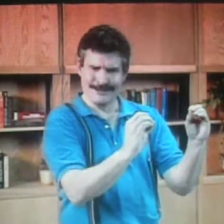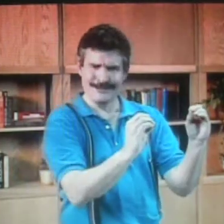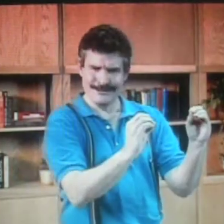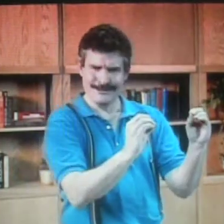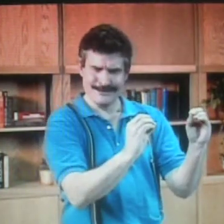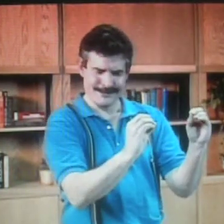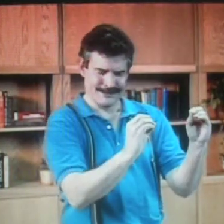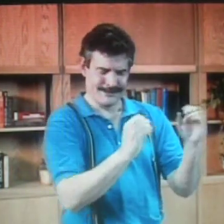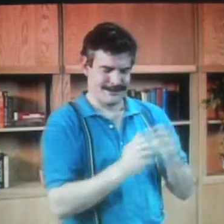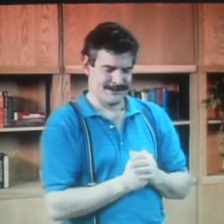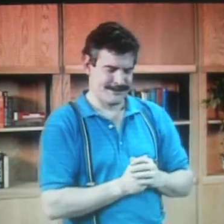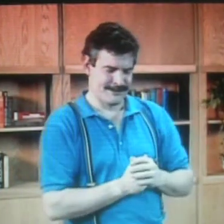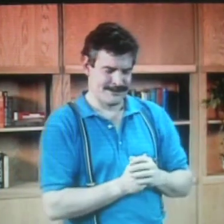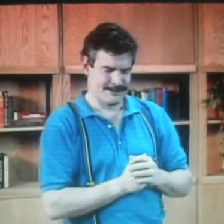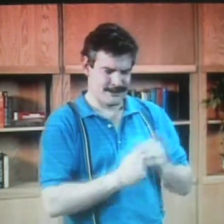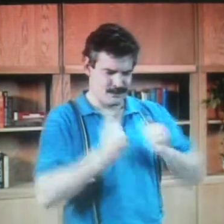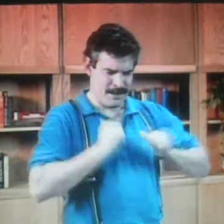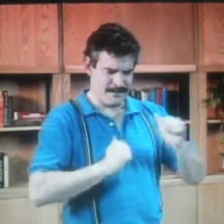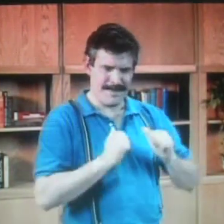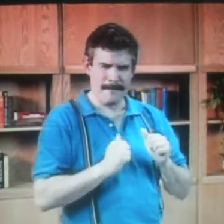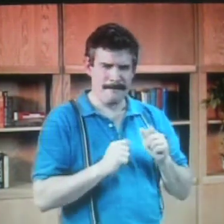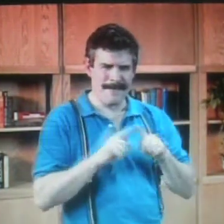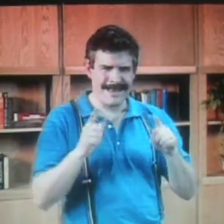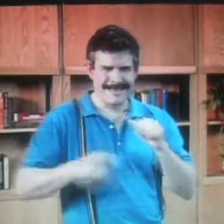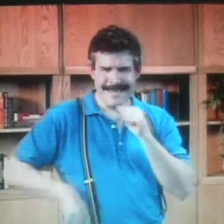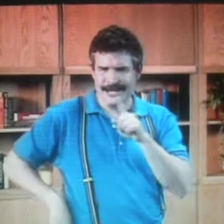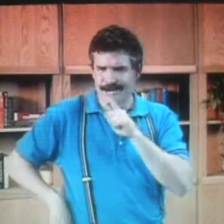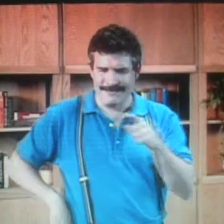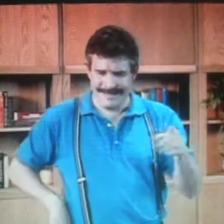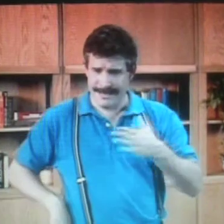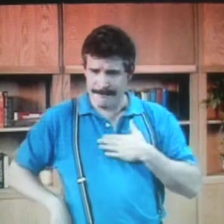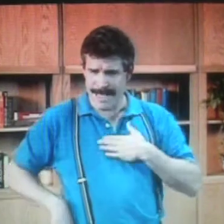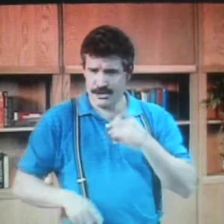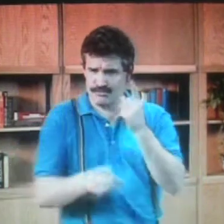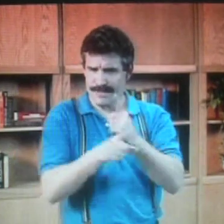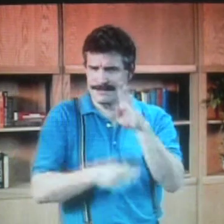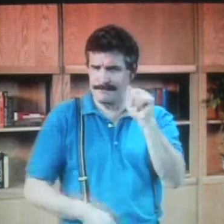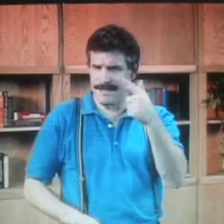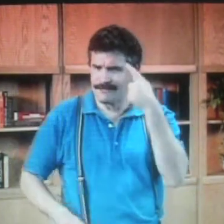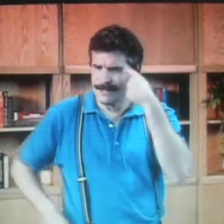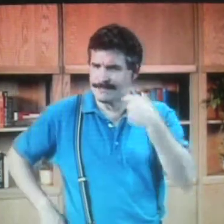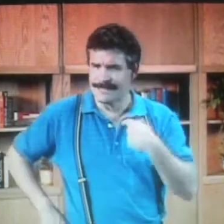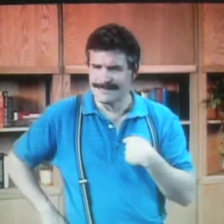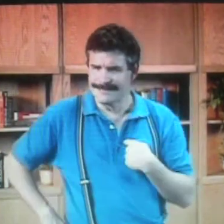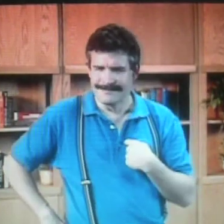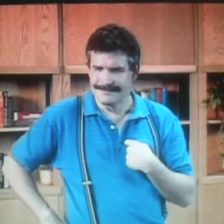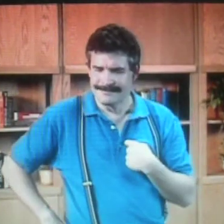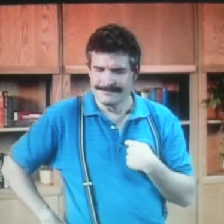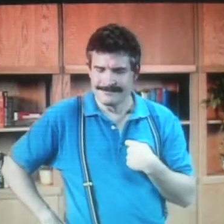I wanted to teach theater, but I was not sure if that was the right bag for me.